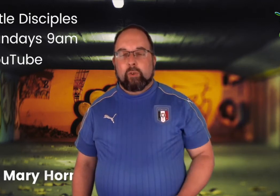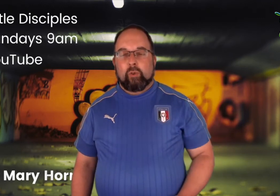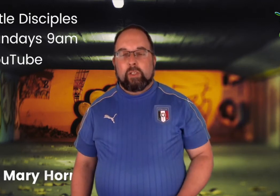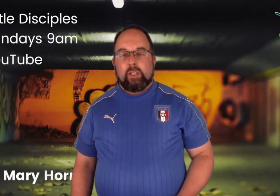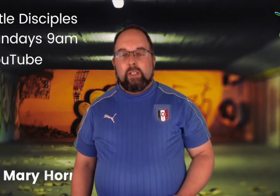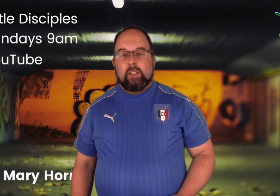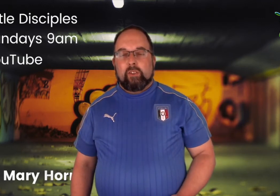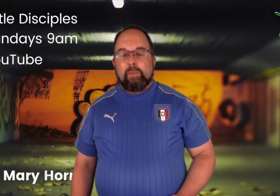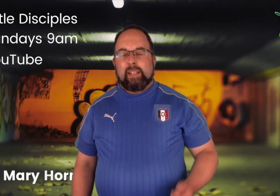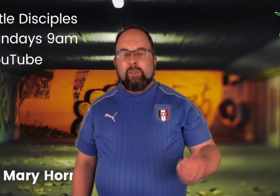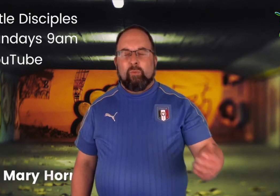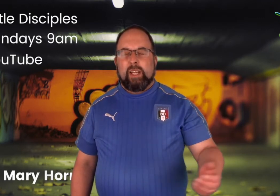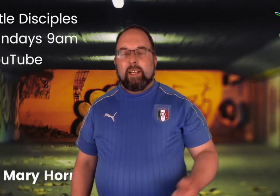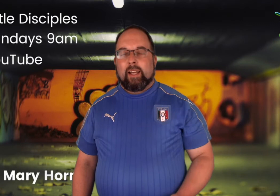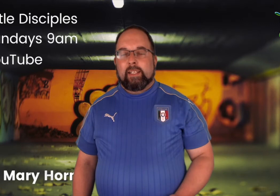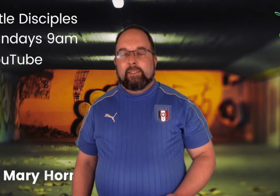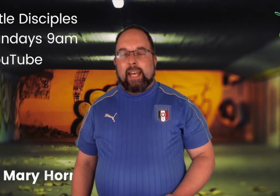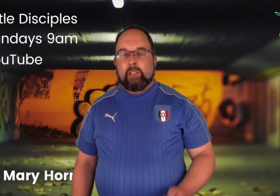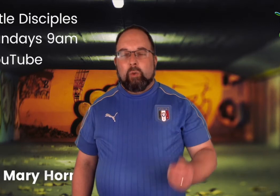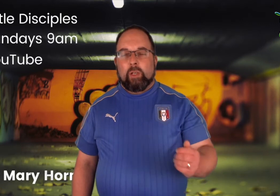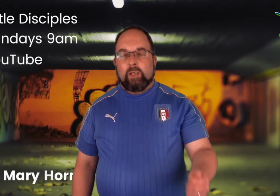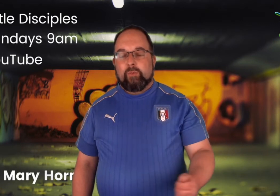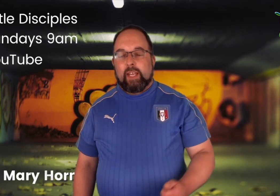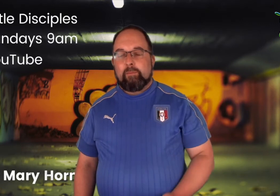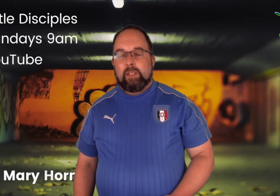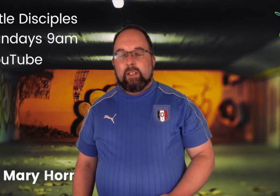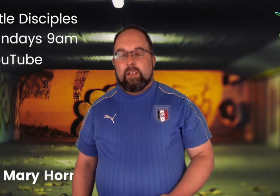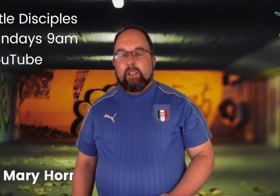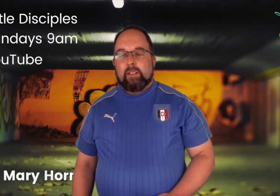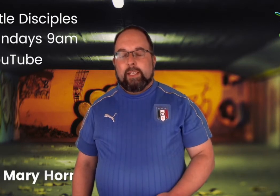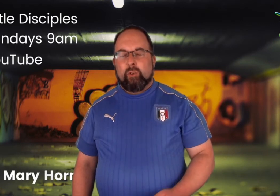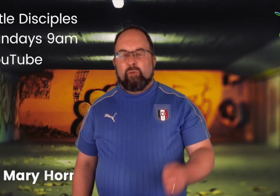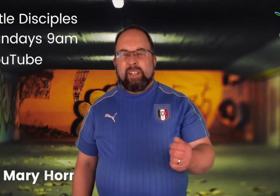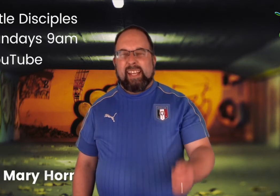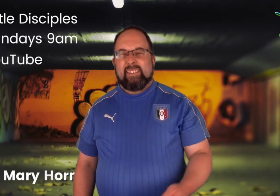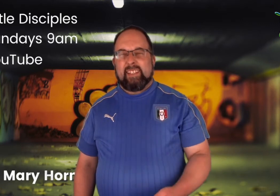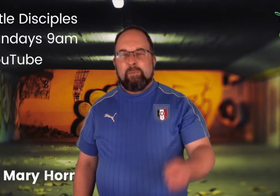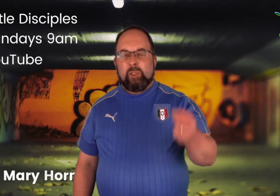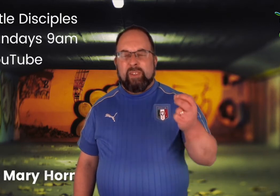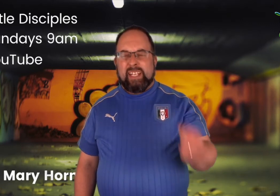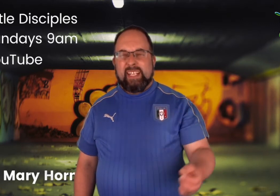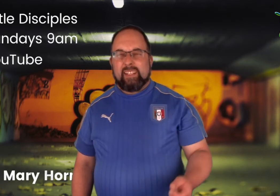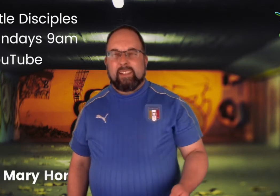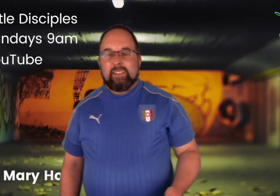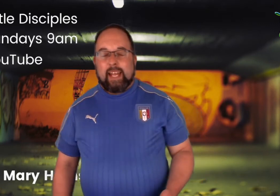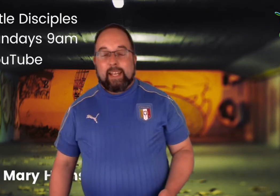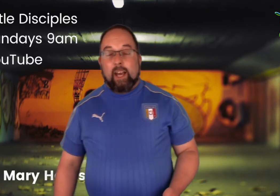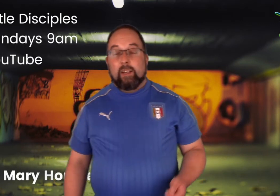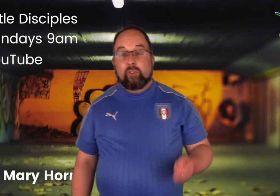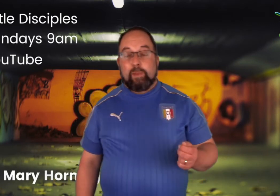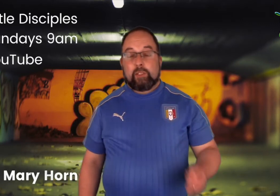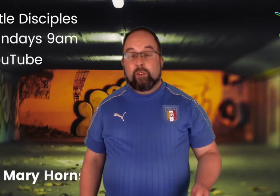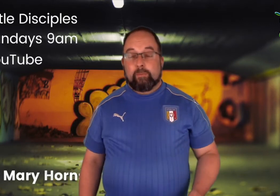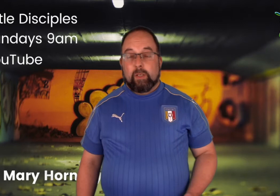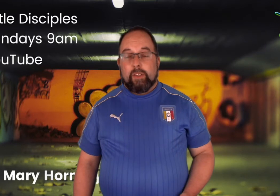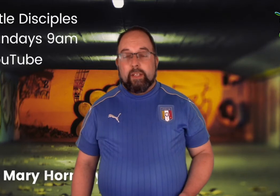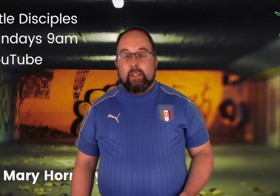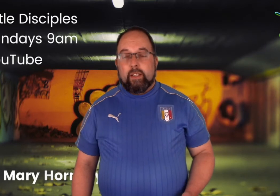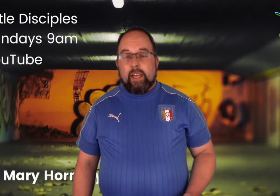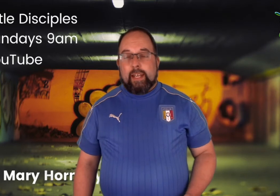Lord, to make them realize that you love them, that you created them unique, that they are special, and that